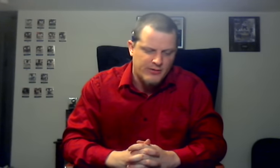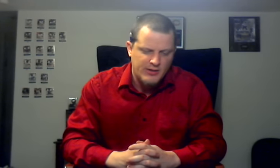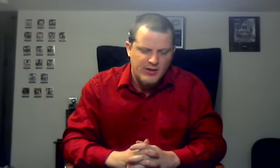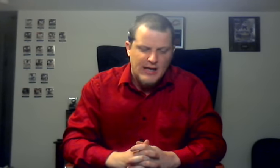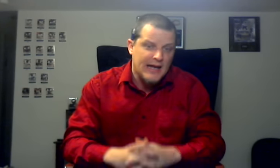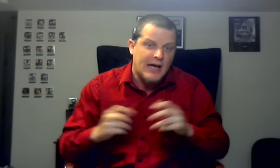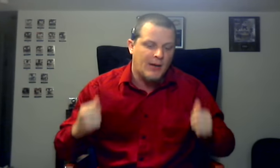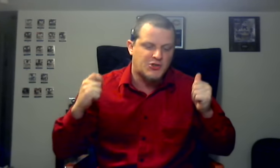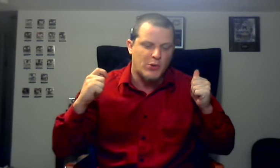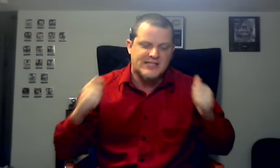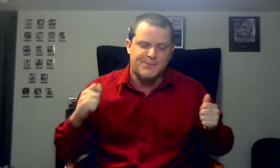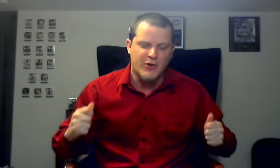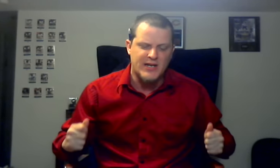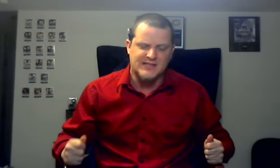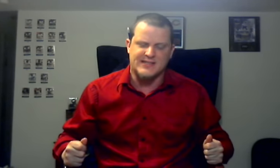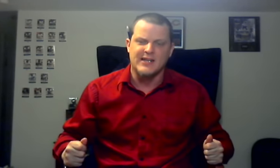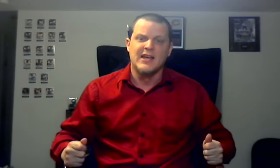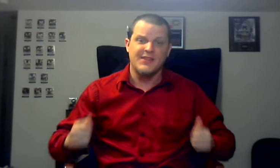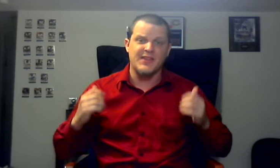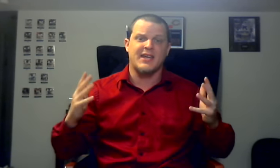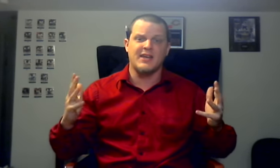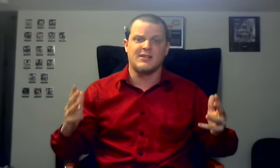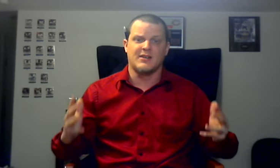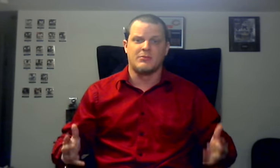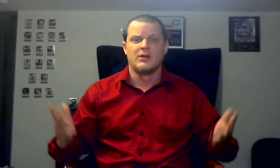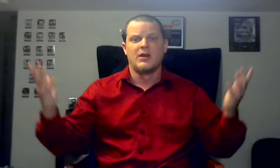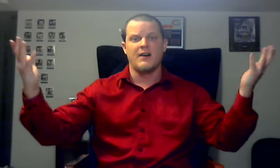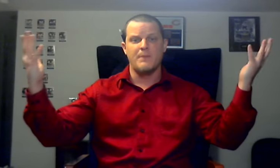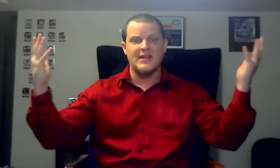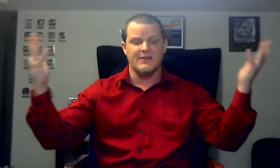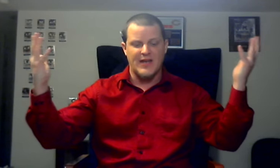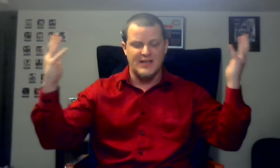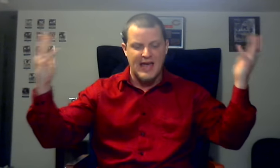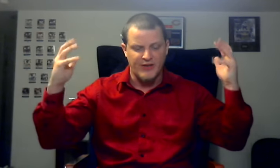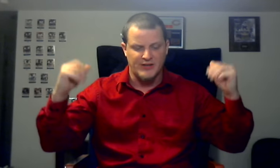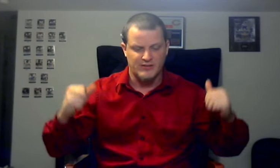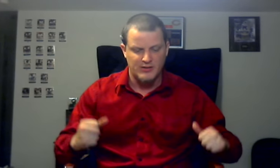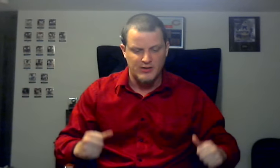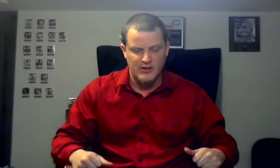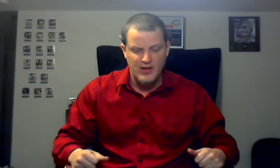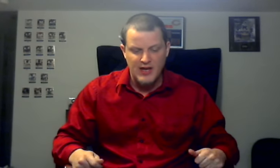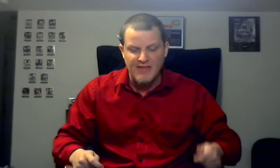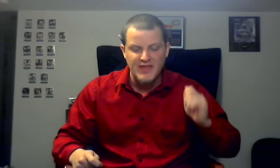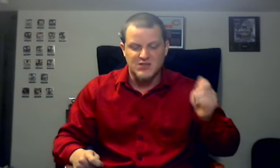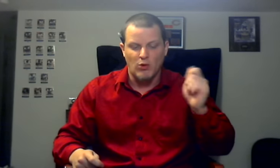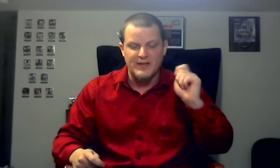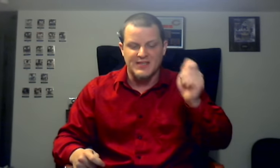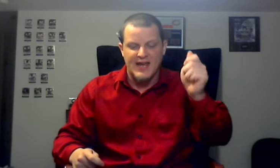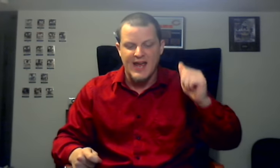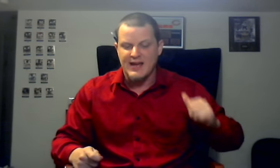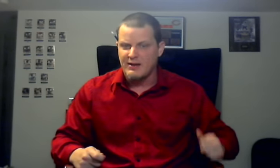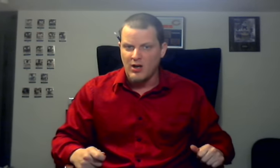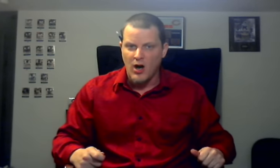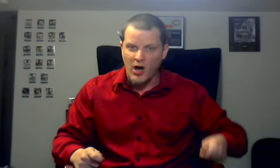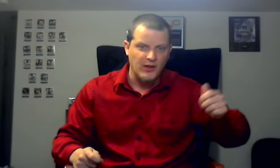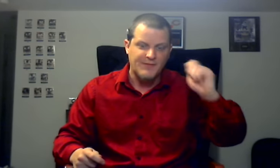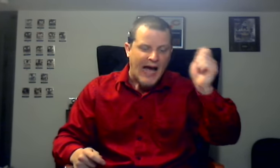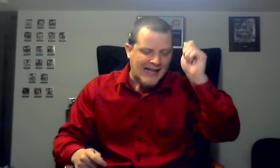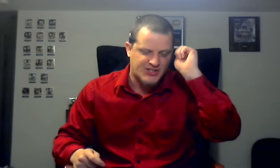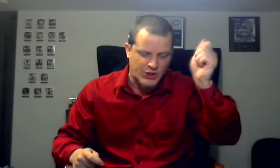And come to experience the kingdom of main event heaven. And this will be the day all of God's